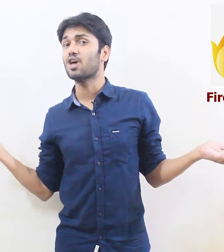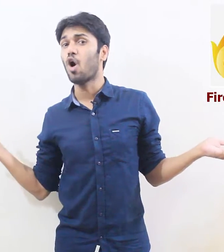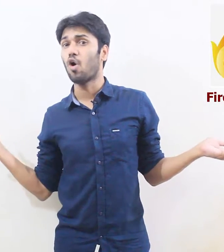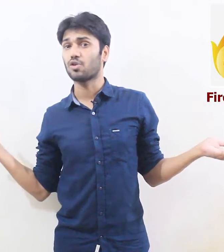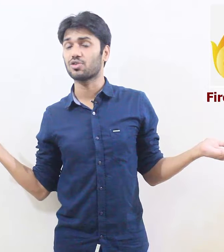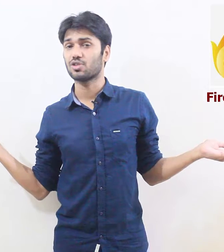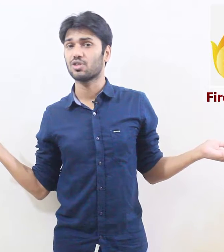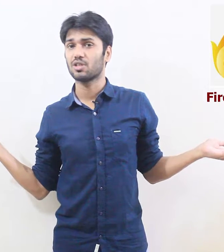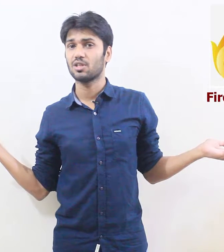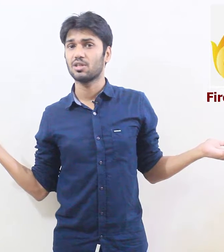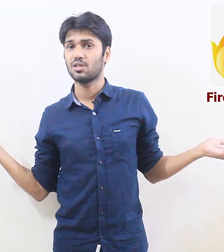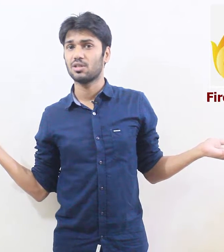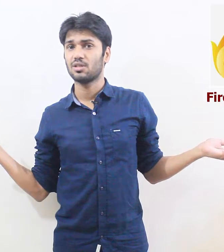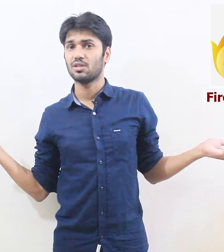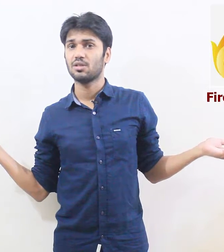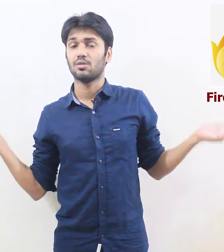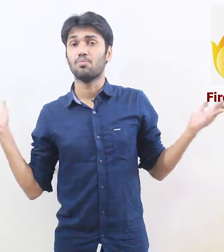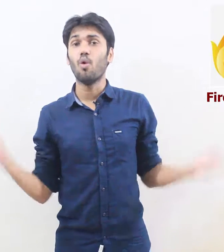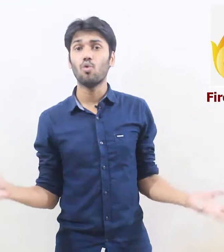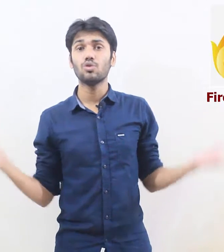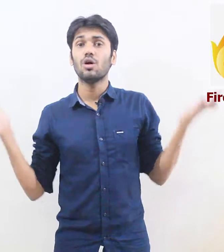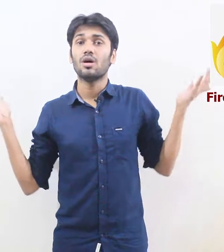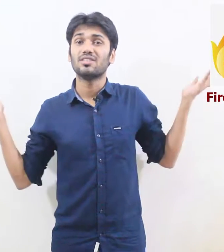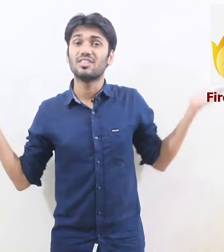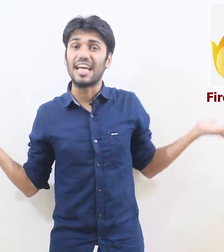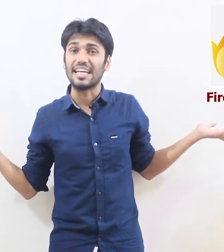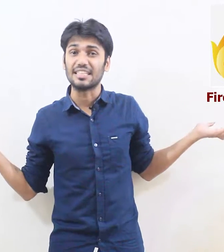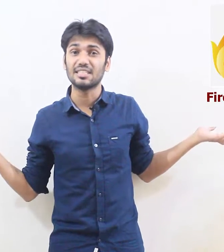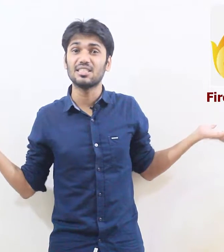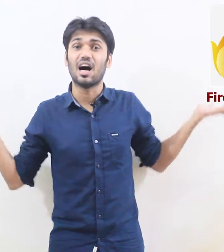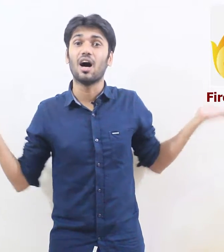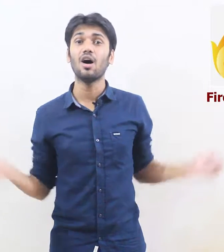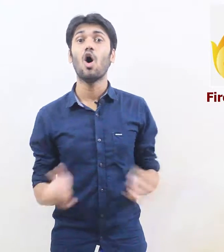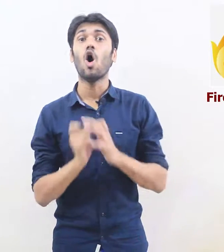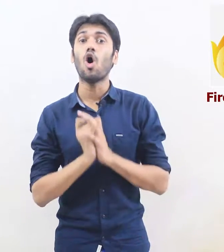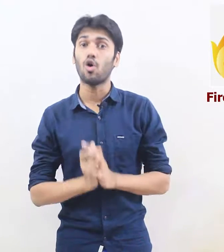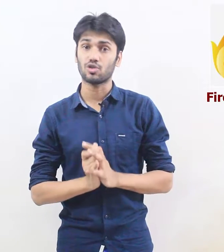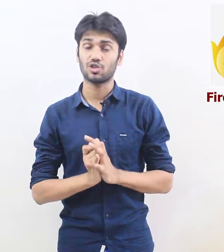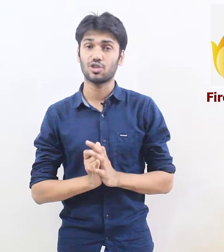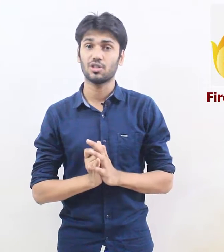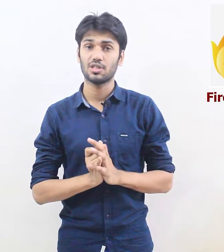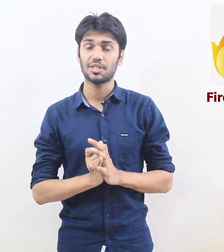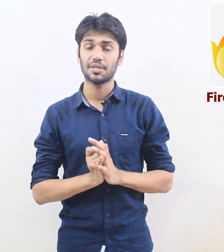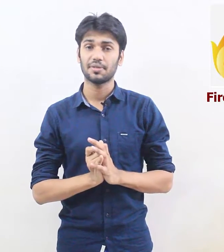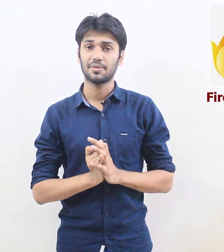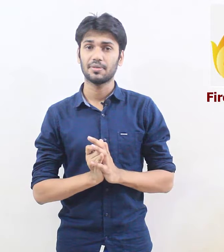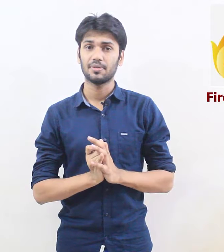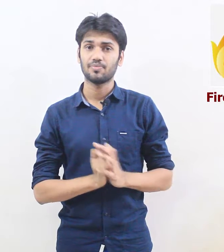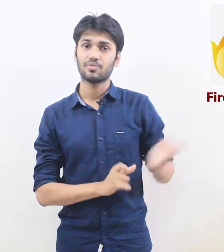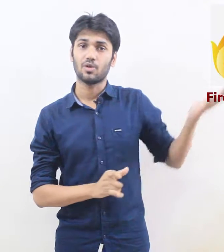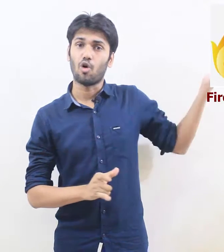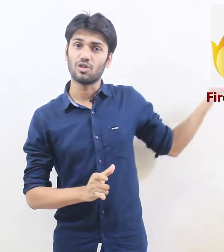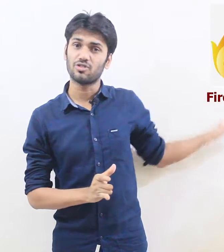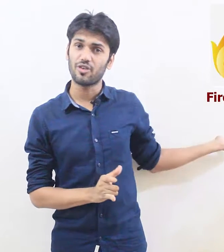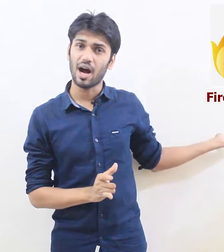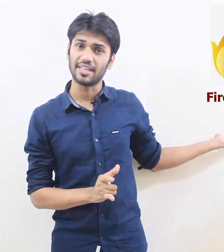hot both the things are hot on fire